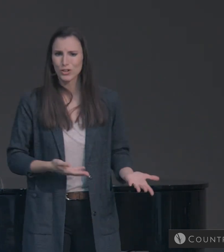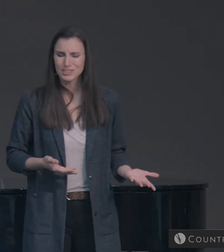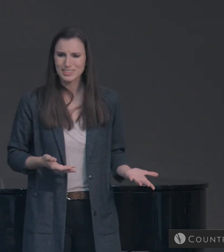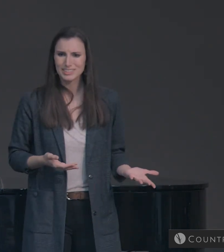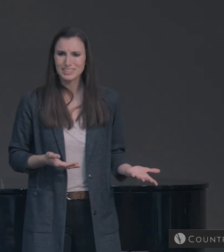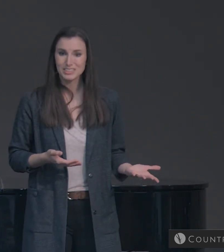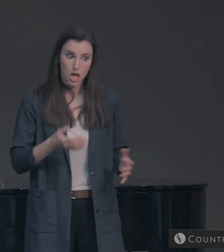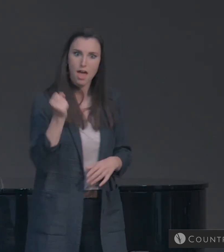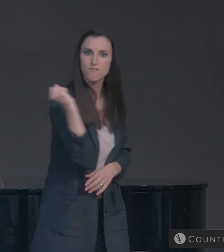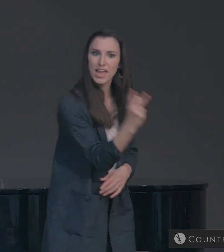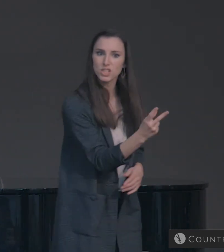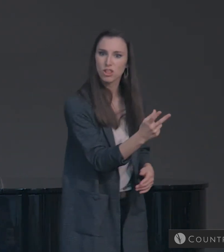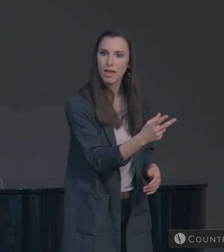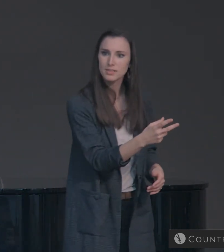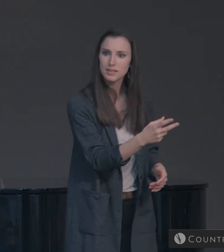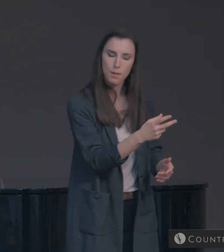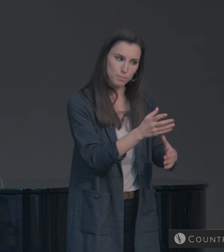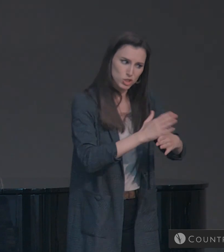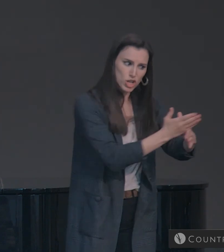Evangelize them.